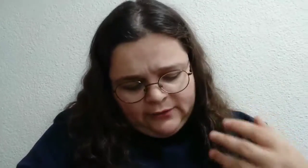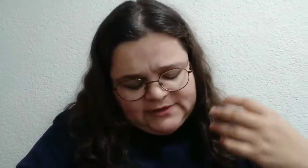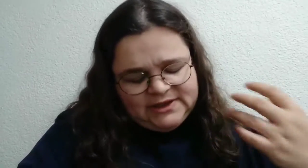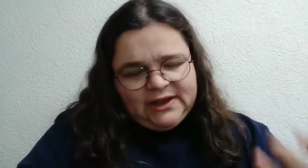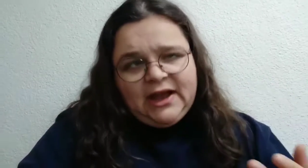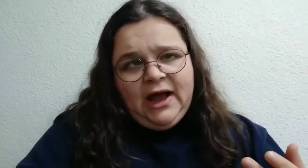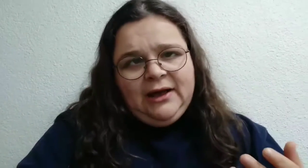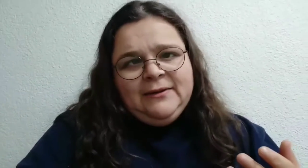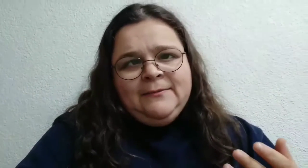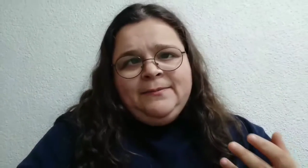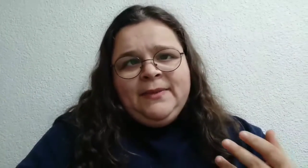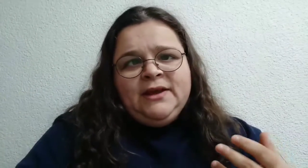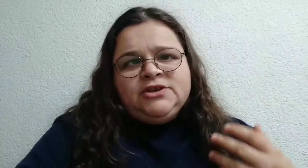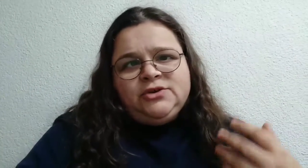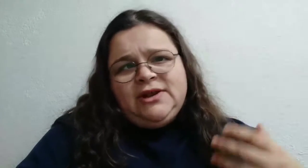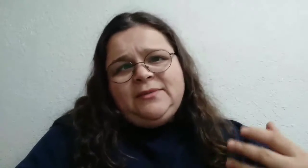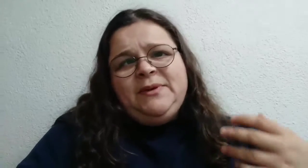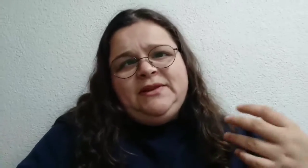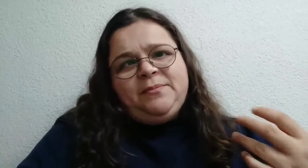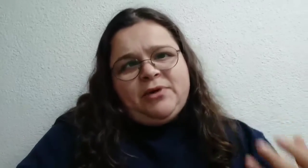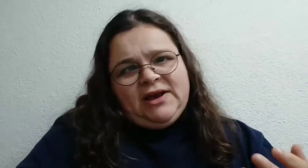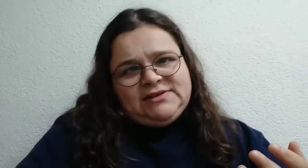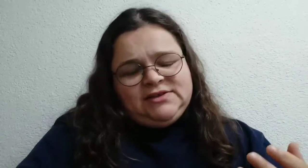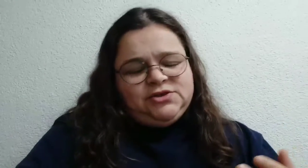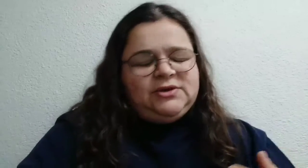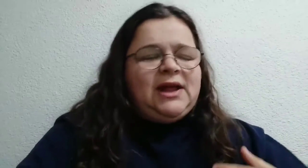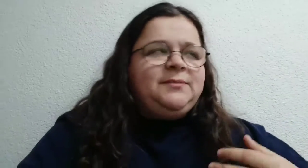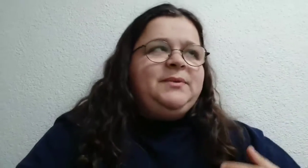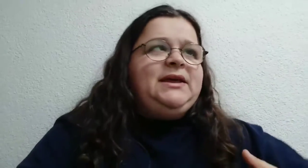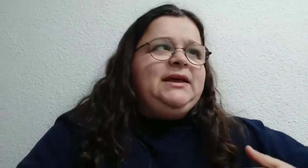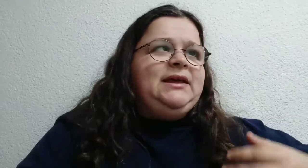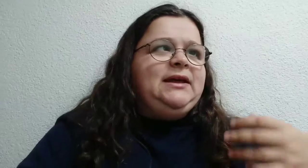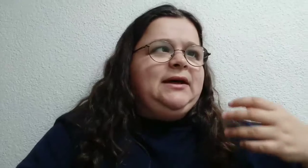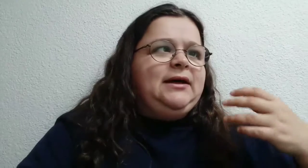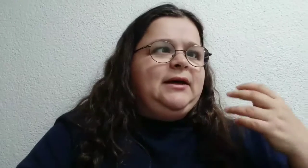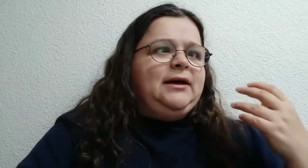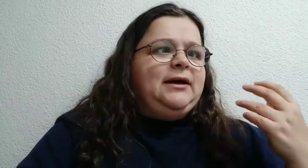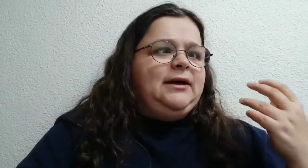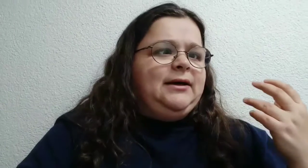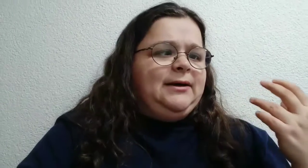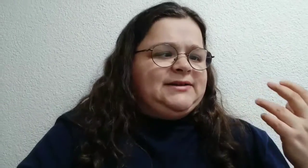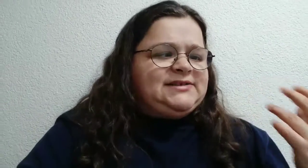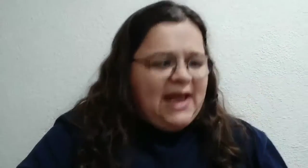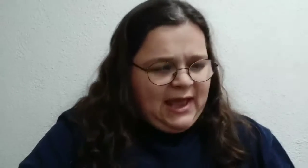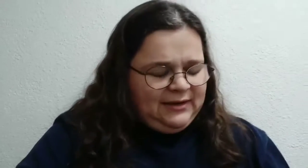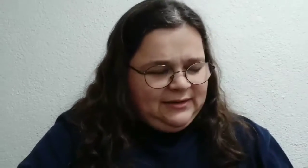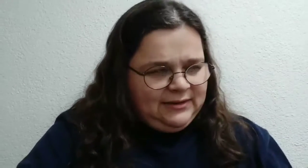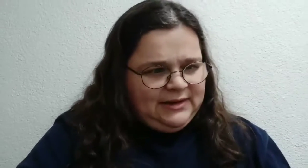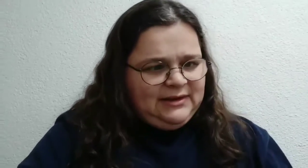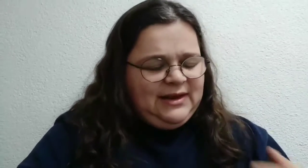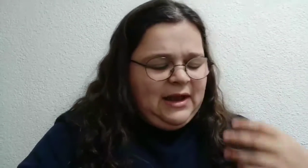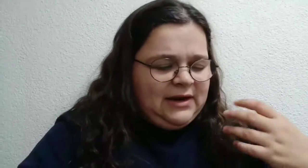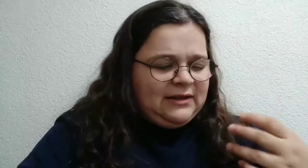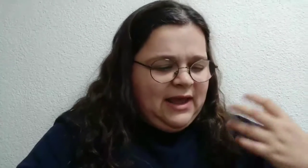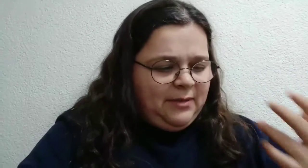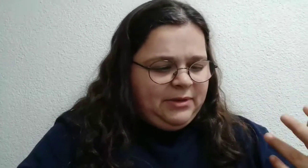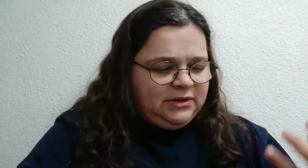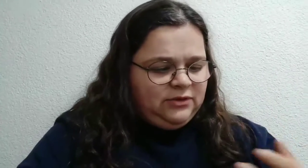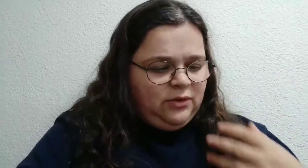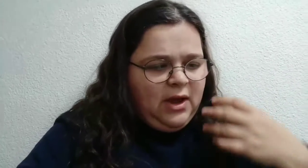lot of tzadaka, should not be depressed, should not be sad that they are not able to